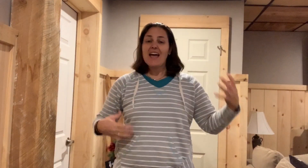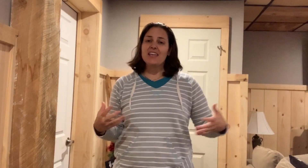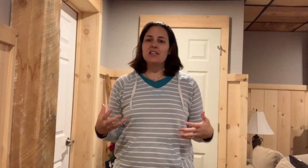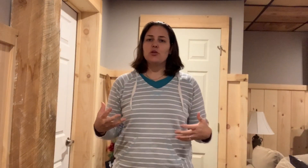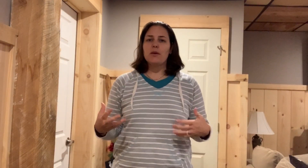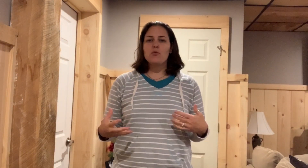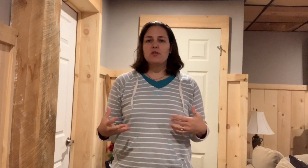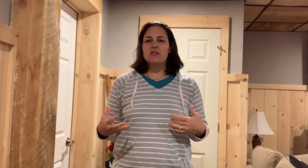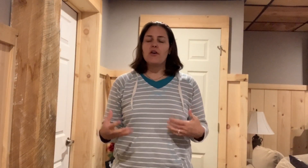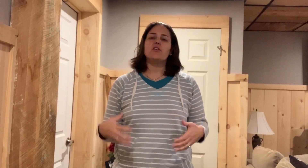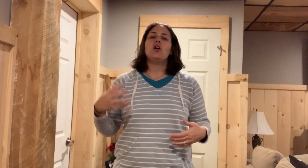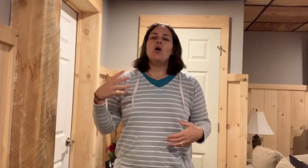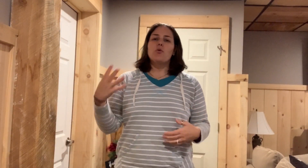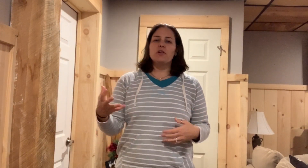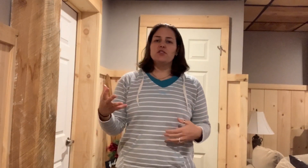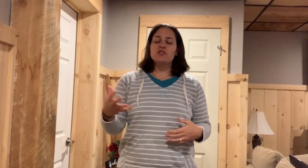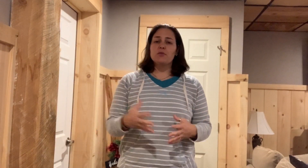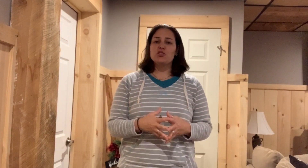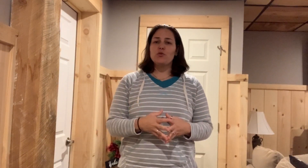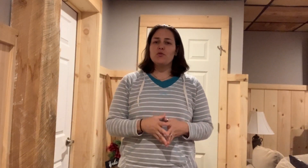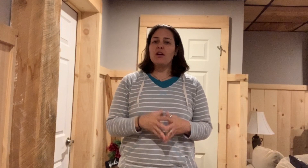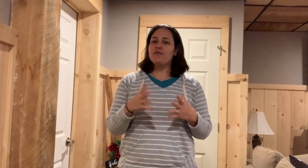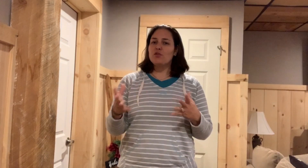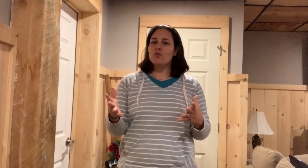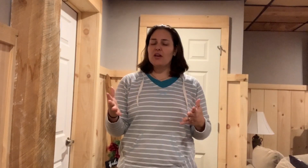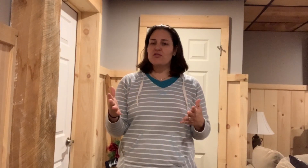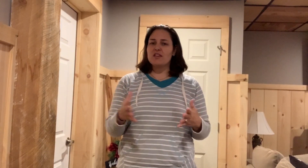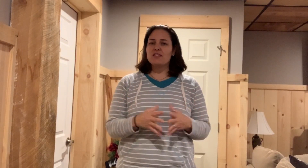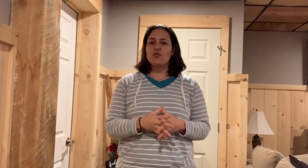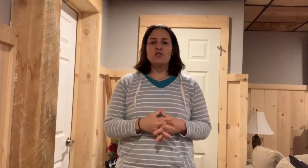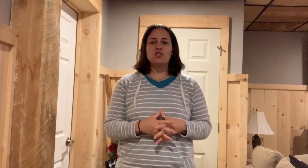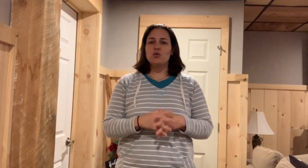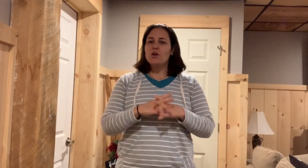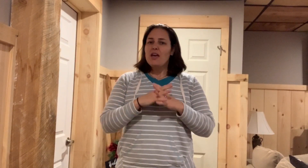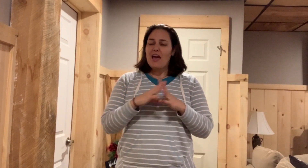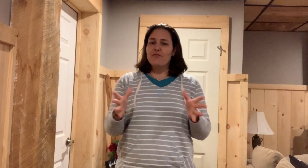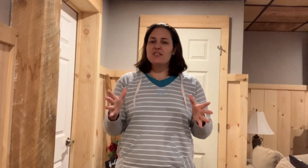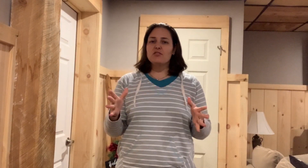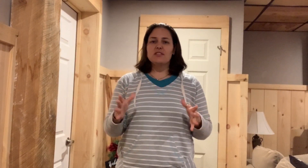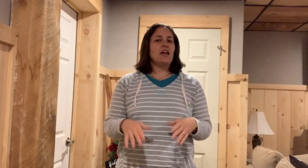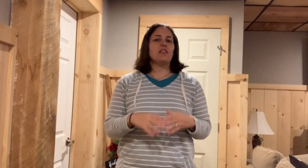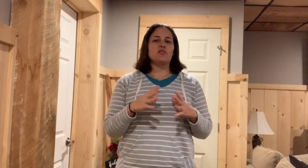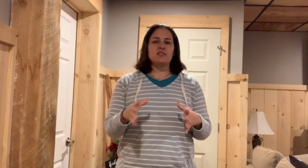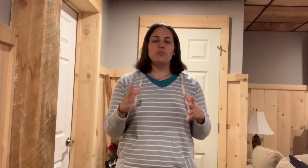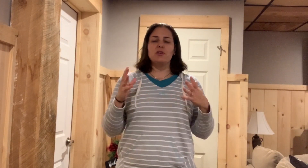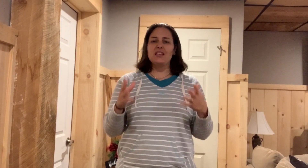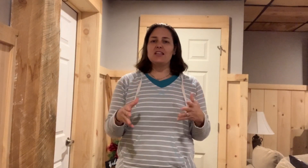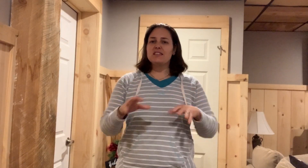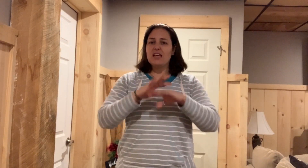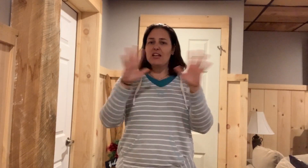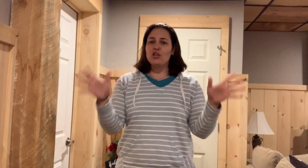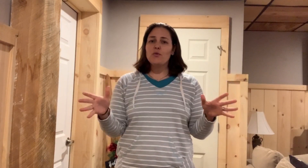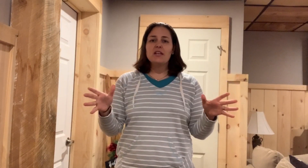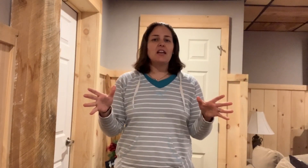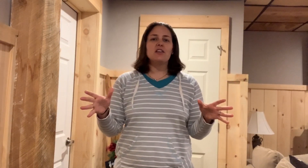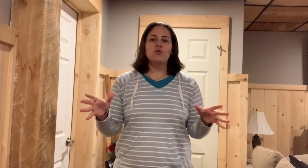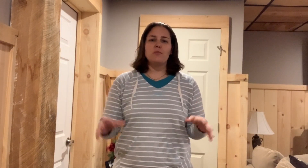past, then this video is for you. What we're going to do is I'm going to show you a few exercises that you can do every single day that are simple and easy and you don't need any equipment